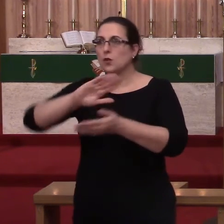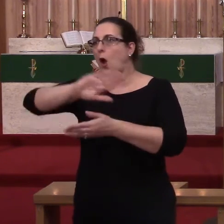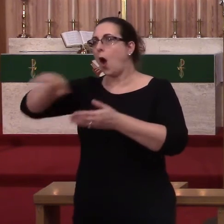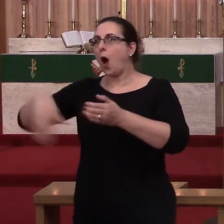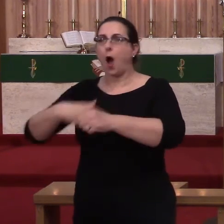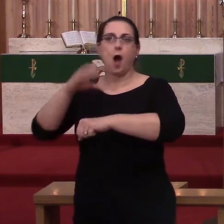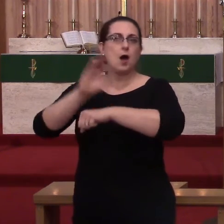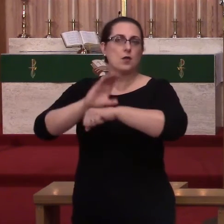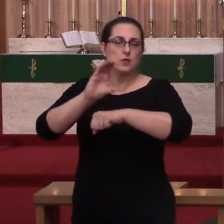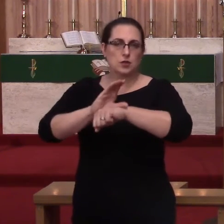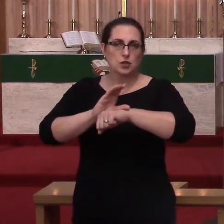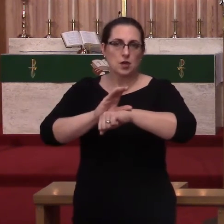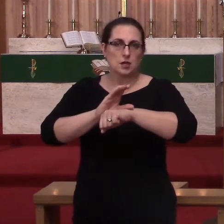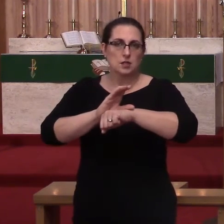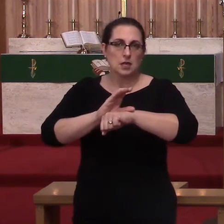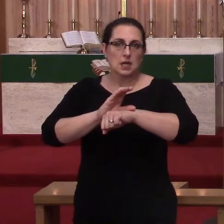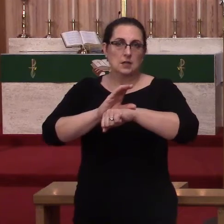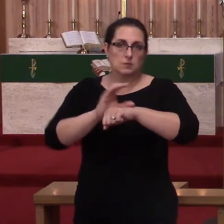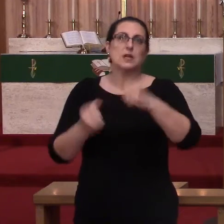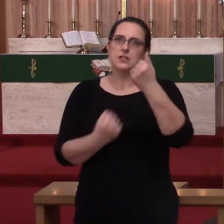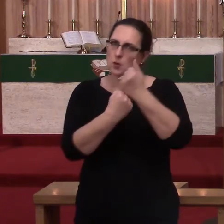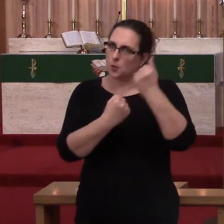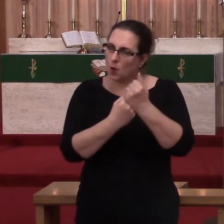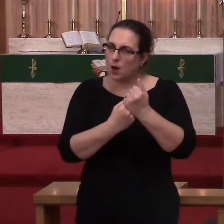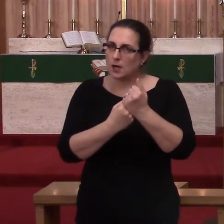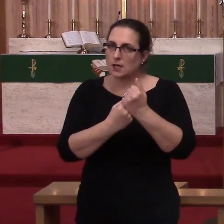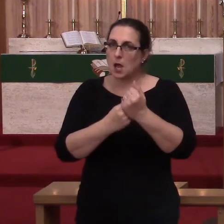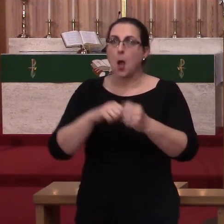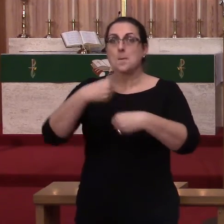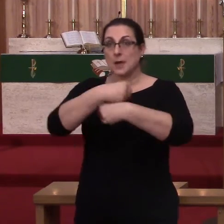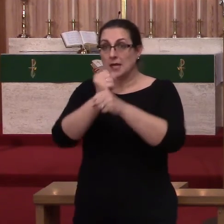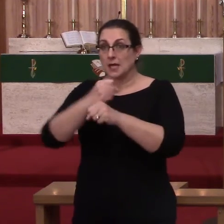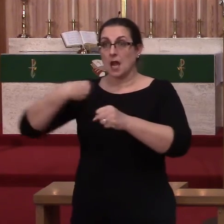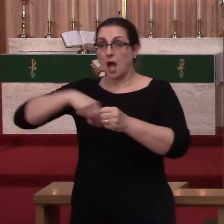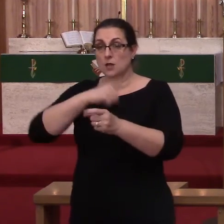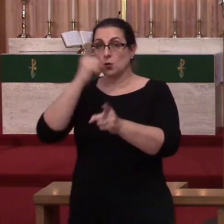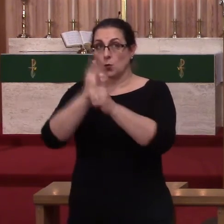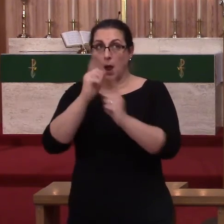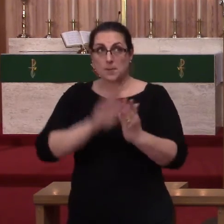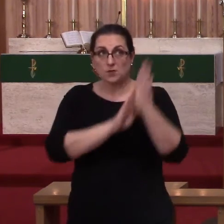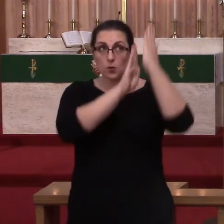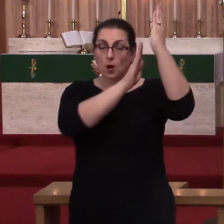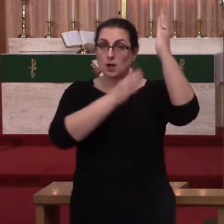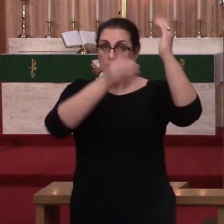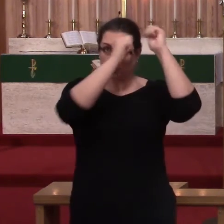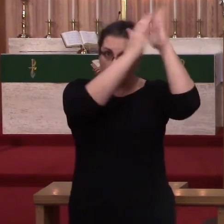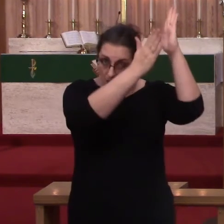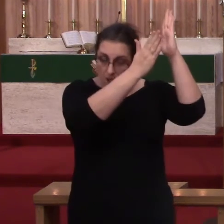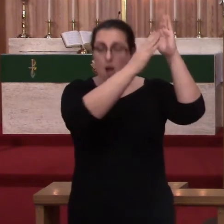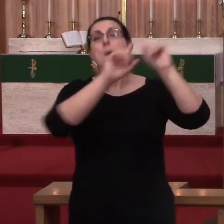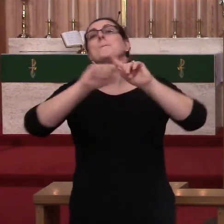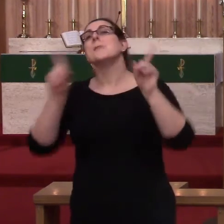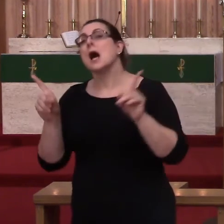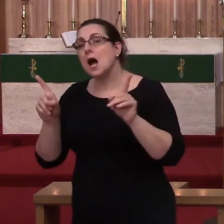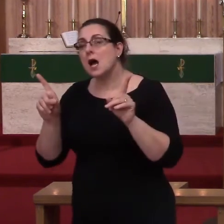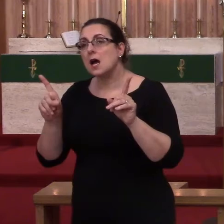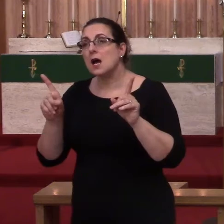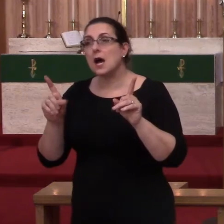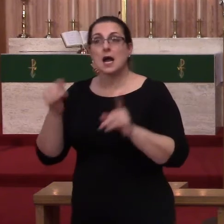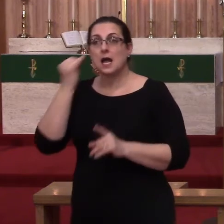justification, and what Christ has done for us. But, without Article 5 of the